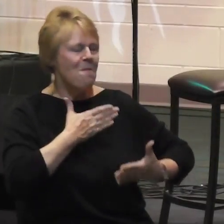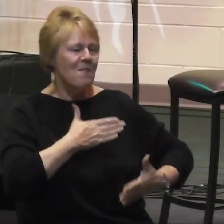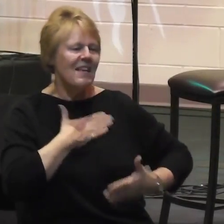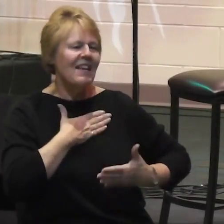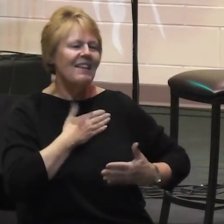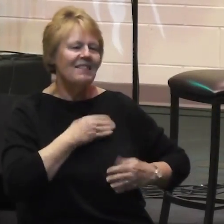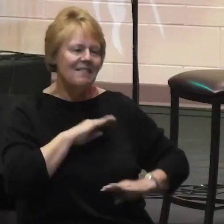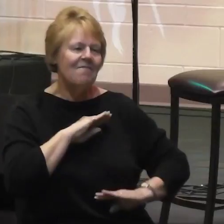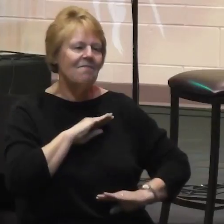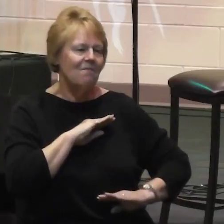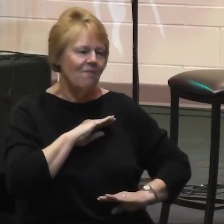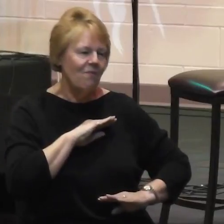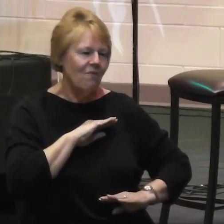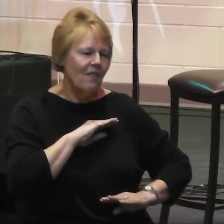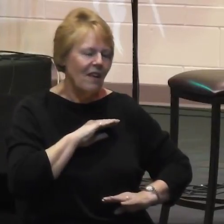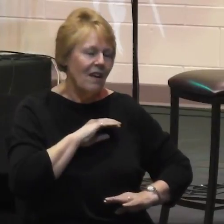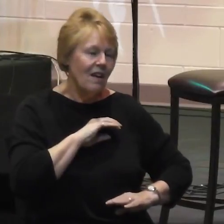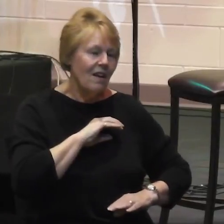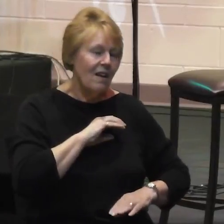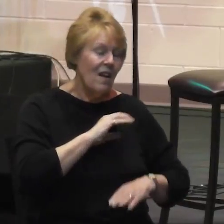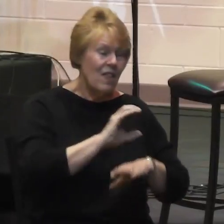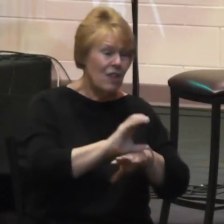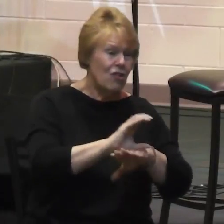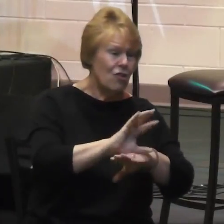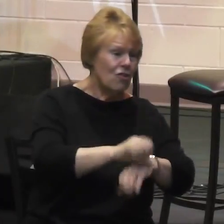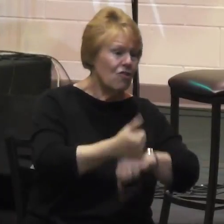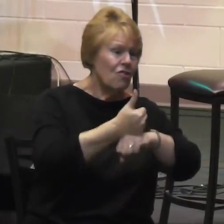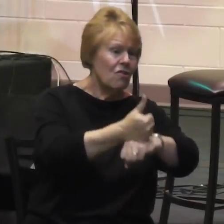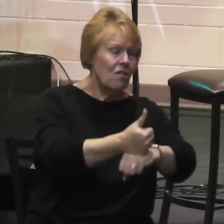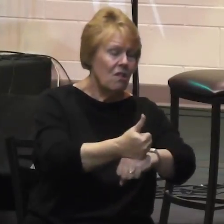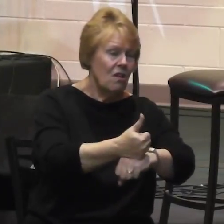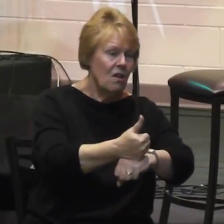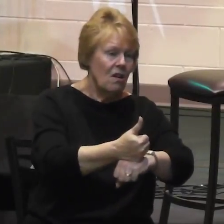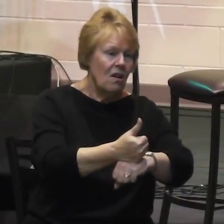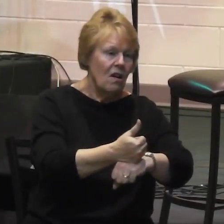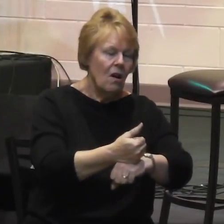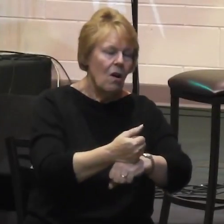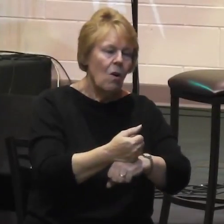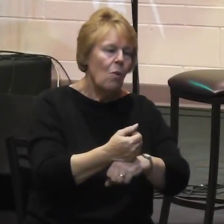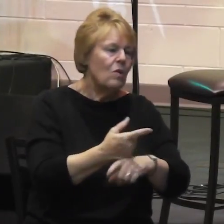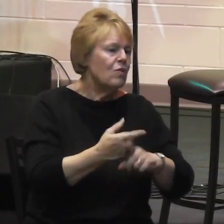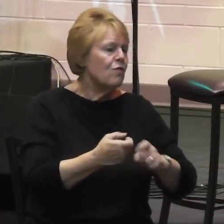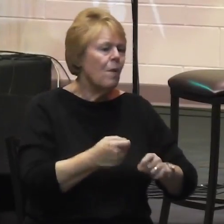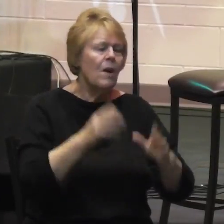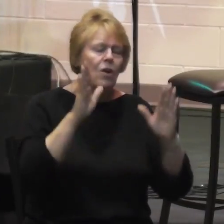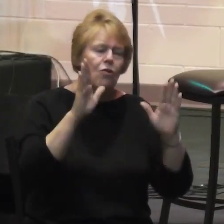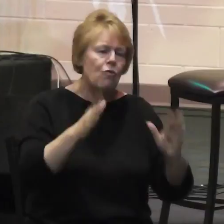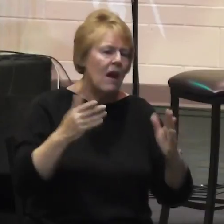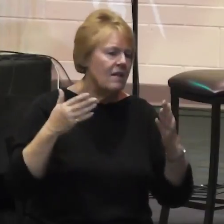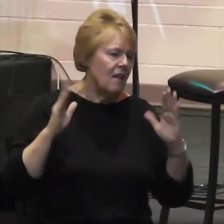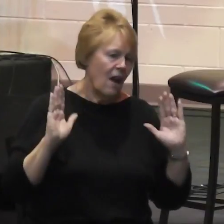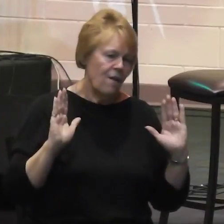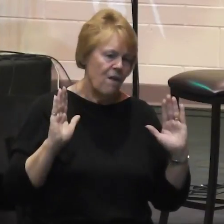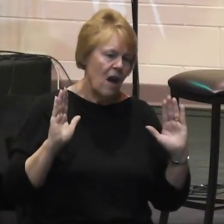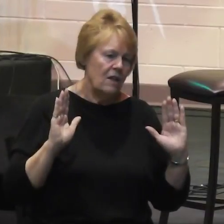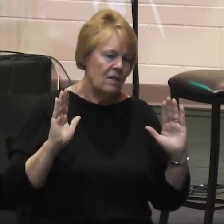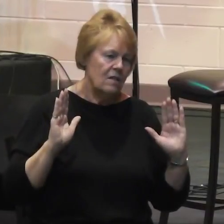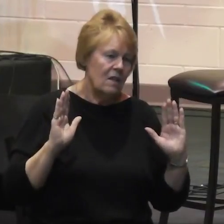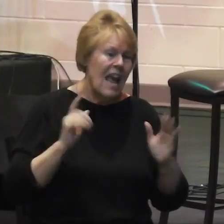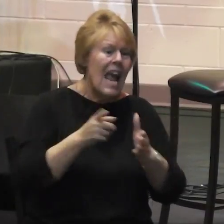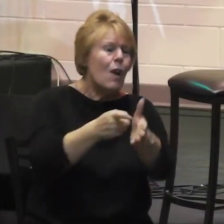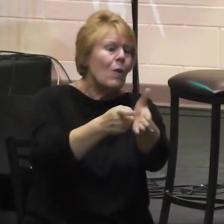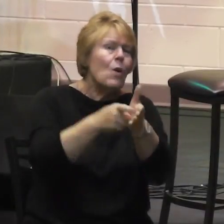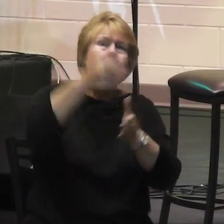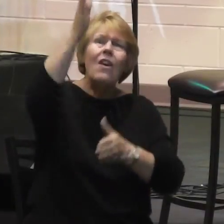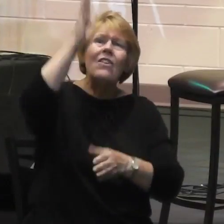the church came at a cost. It is not a man-made body. It took God himself to